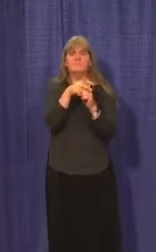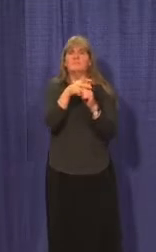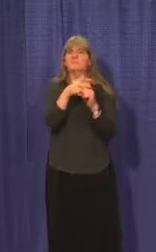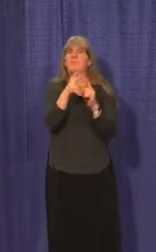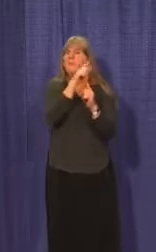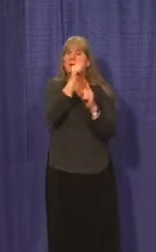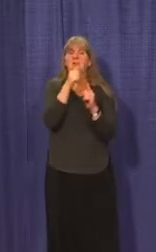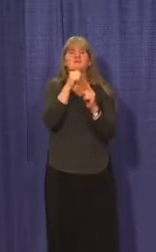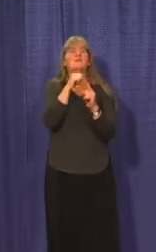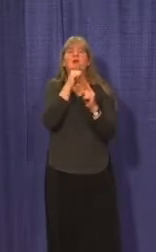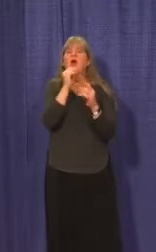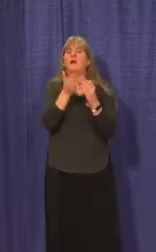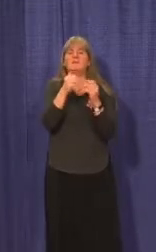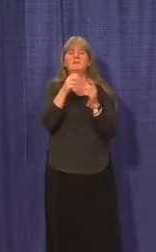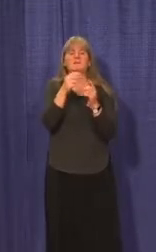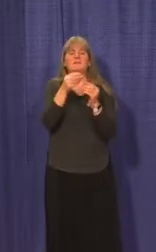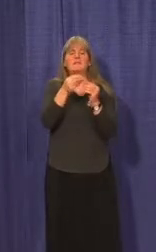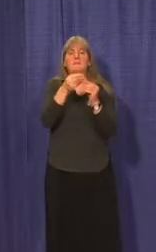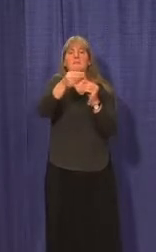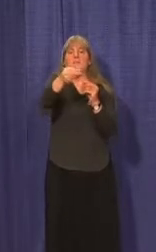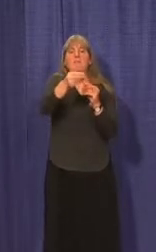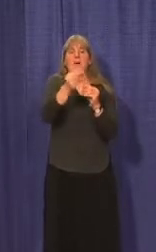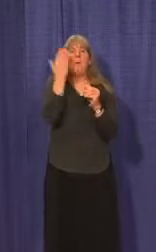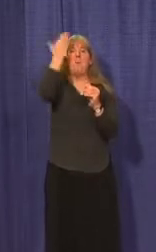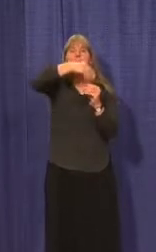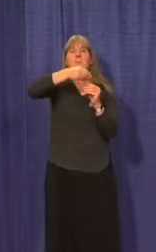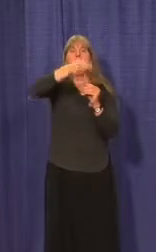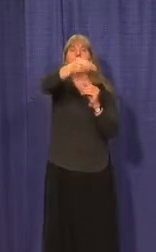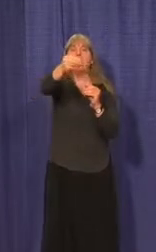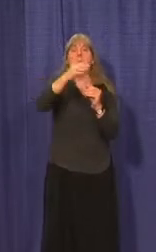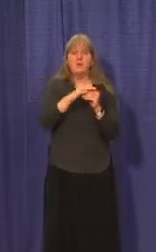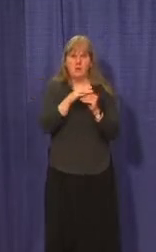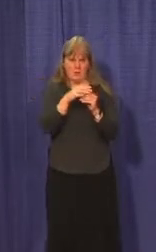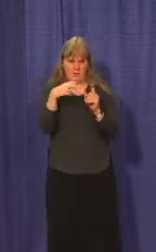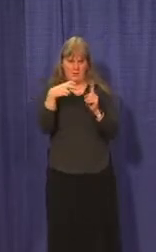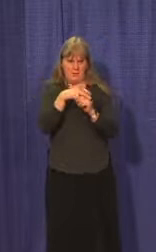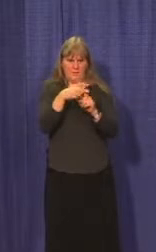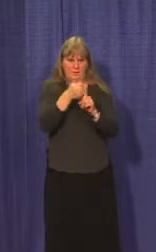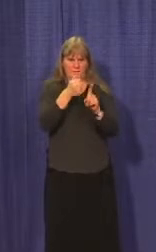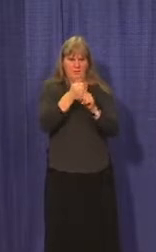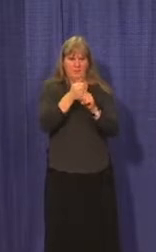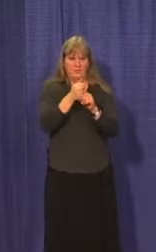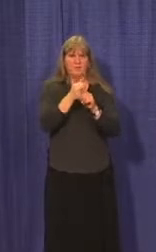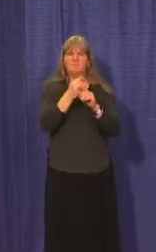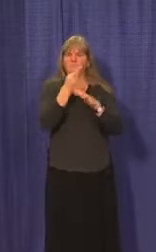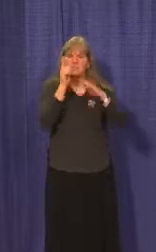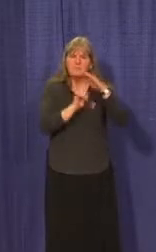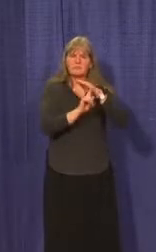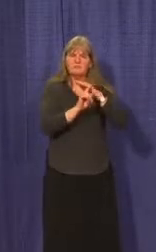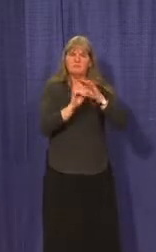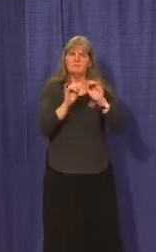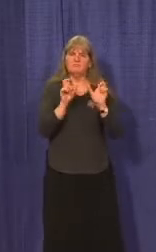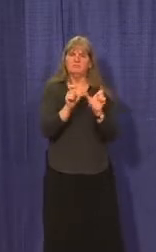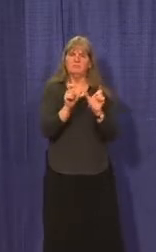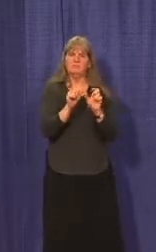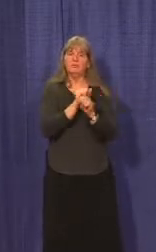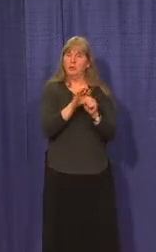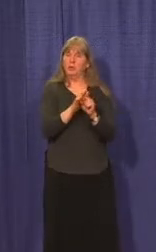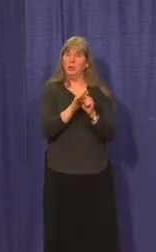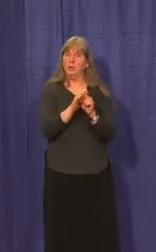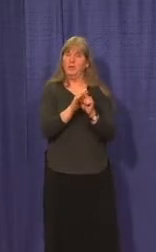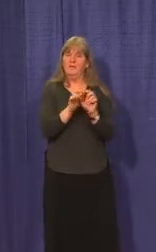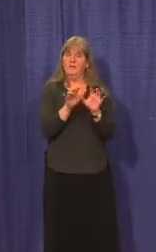transmission. And this speaks to the success of our contact tracing efforts, and to the importance of keeping